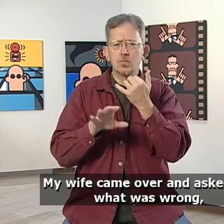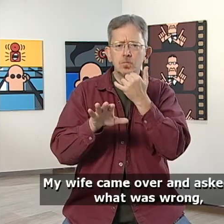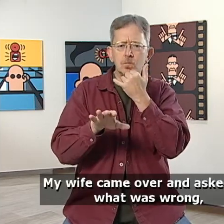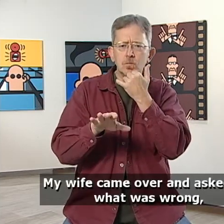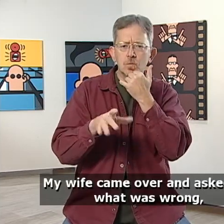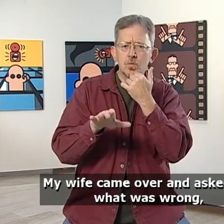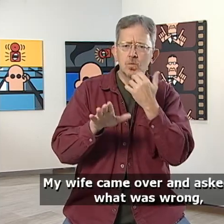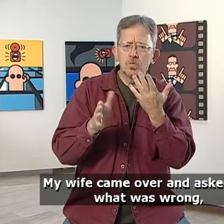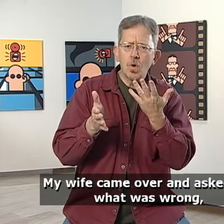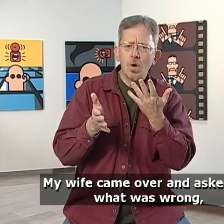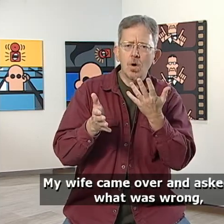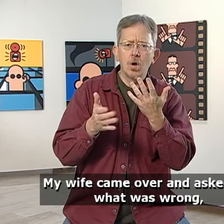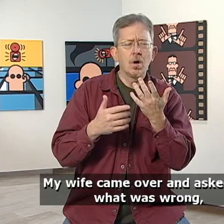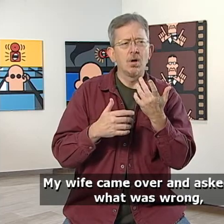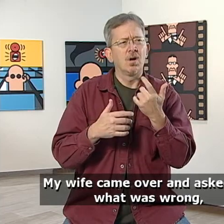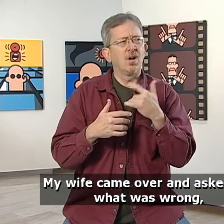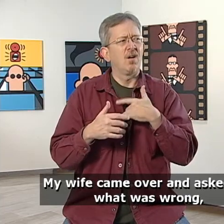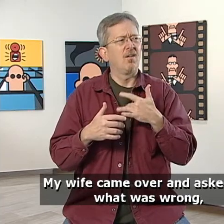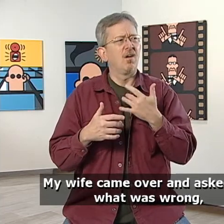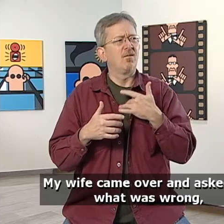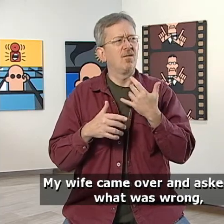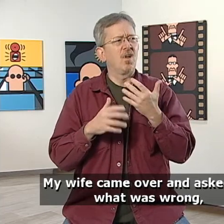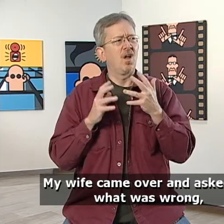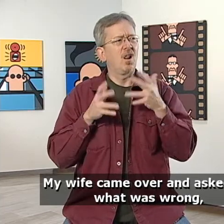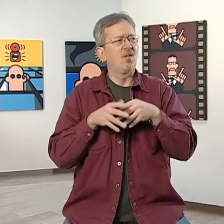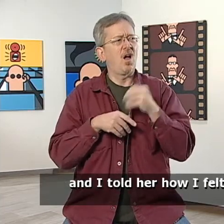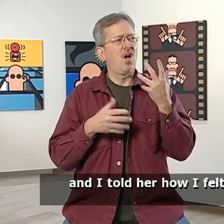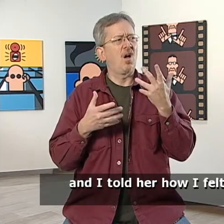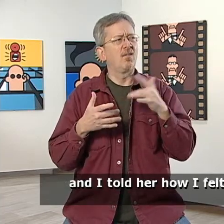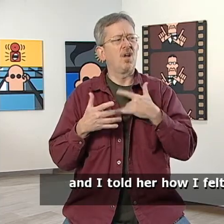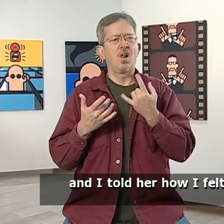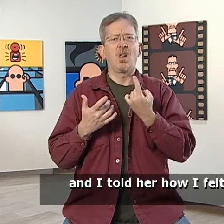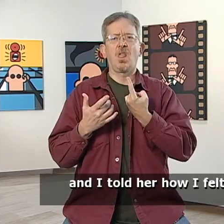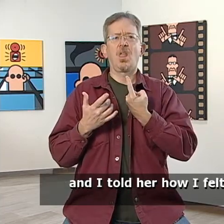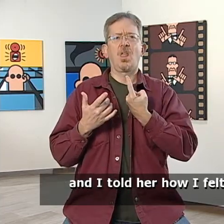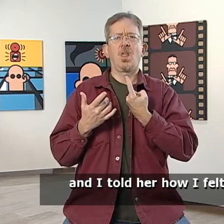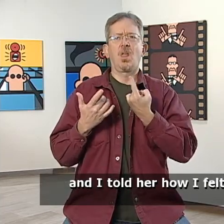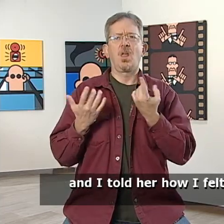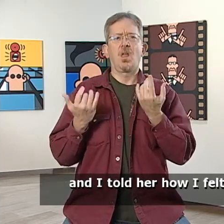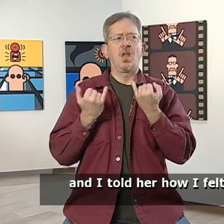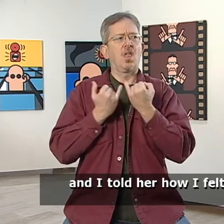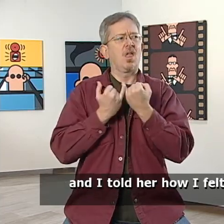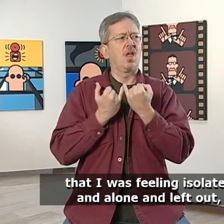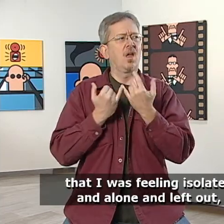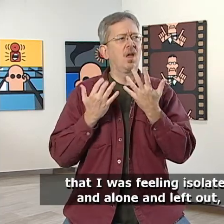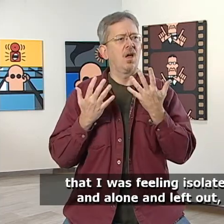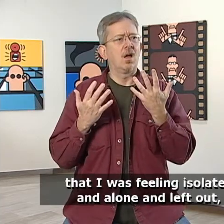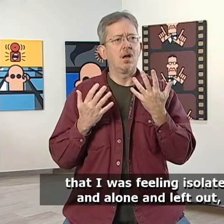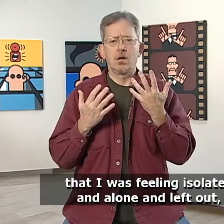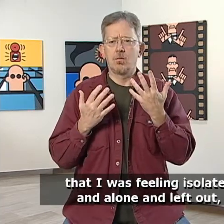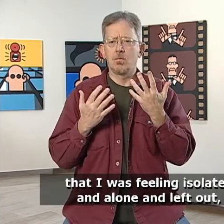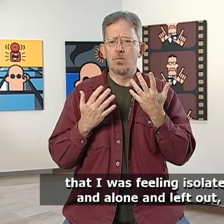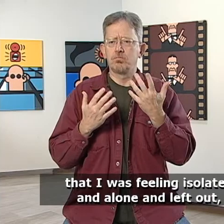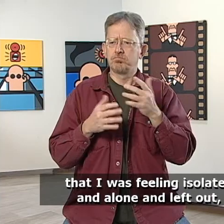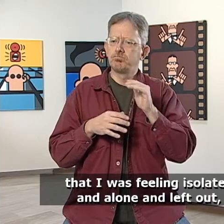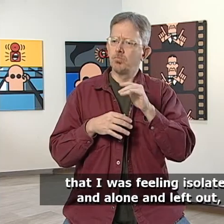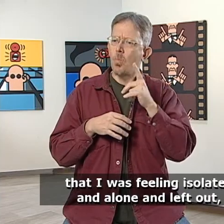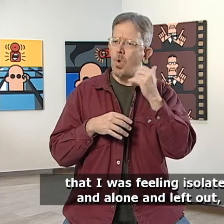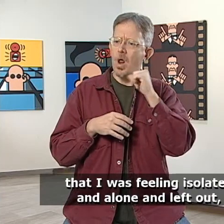My wife came over and asked me what was wrong. And I told her how I felt that I was feeling isolated